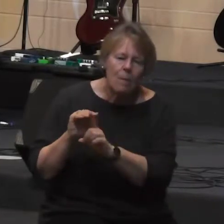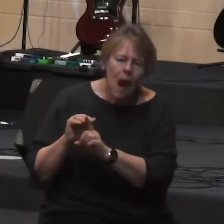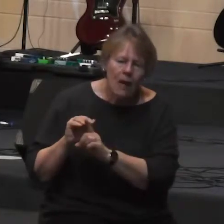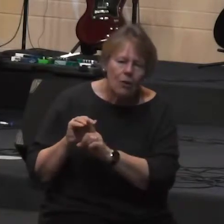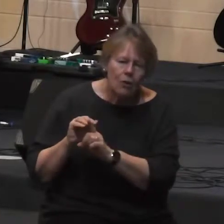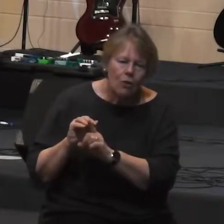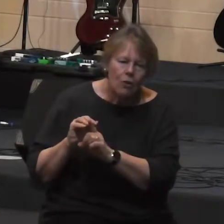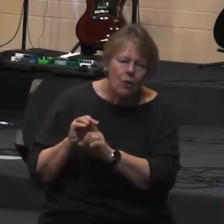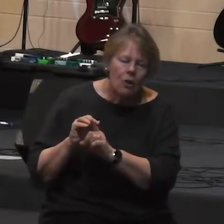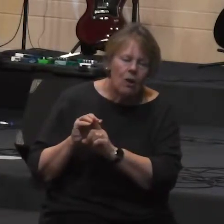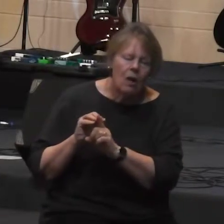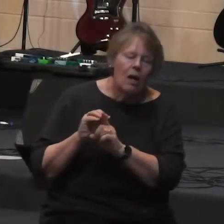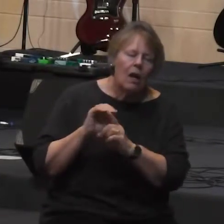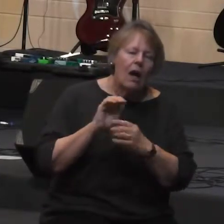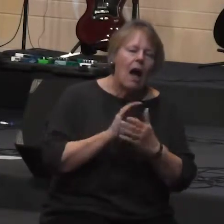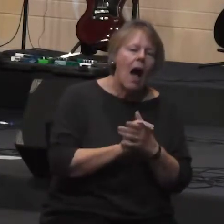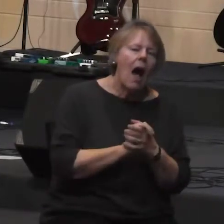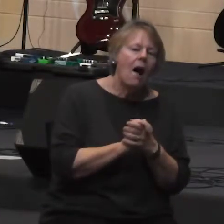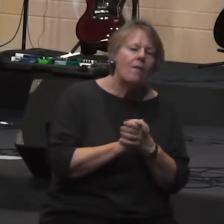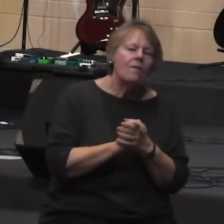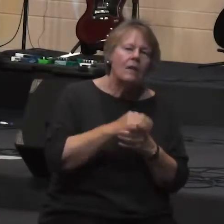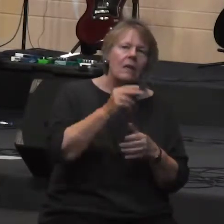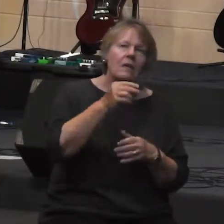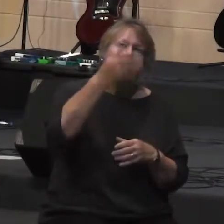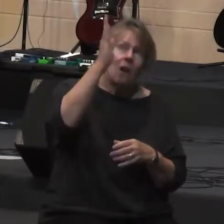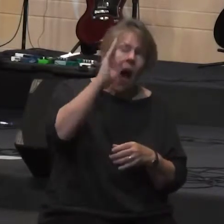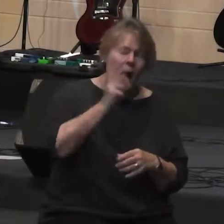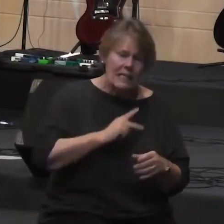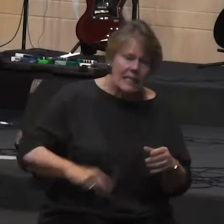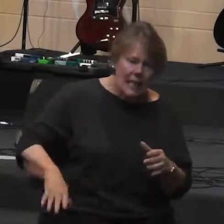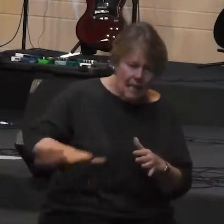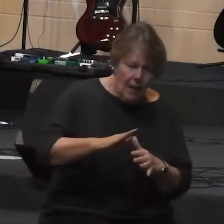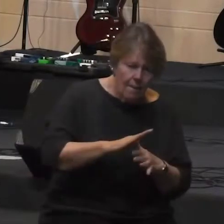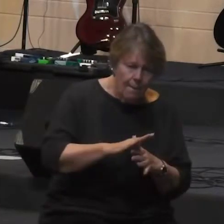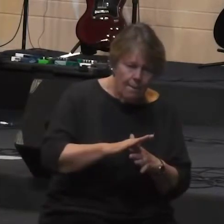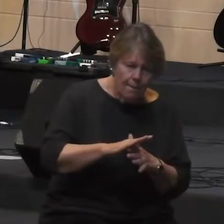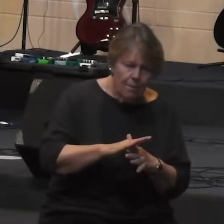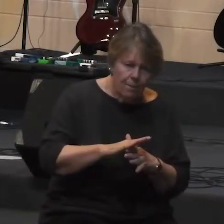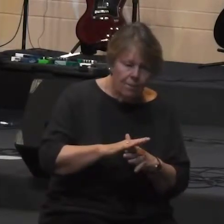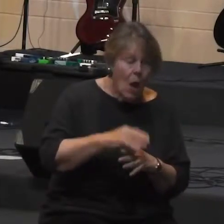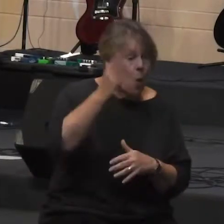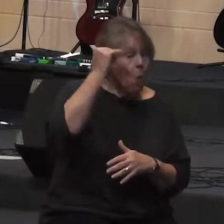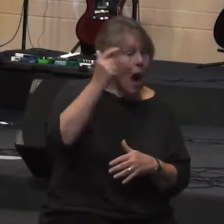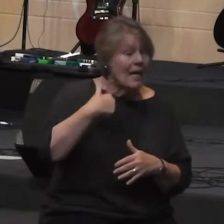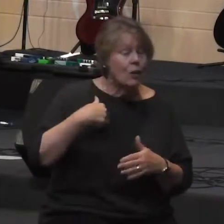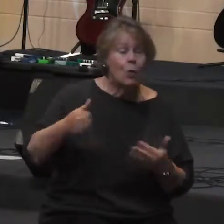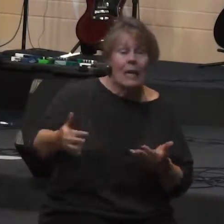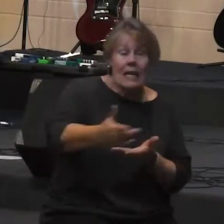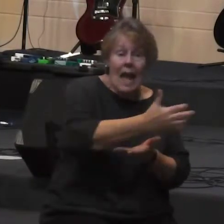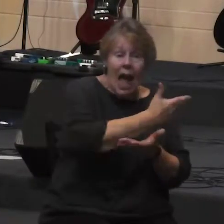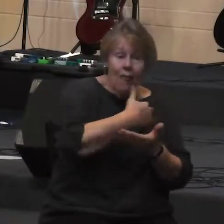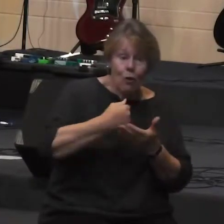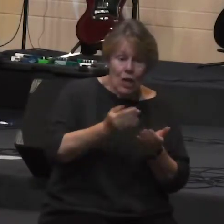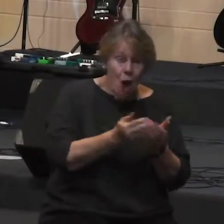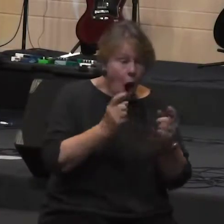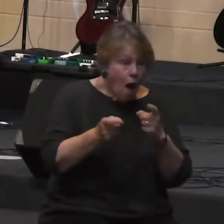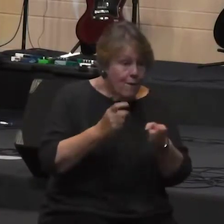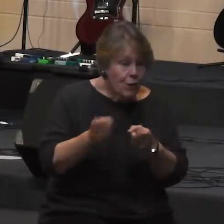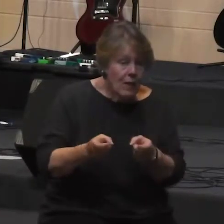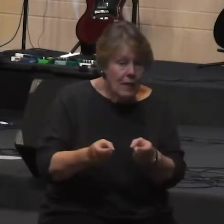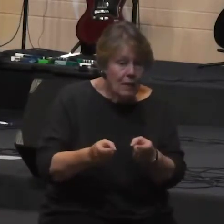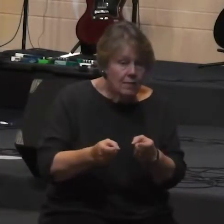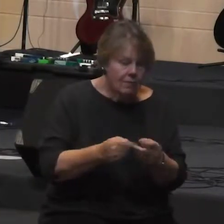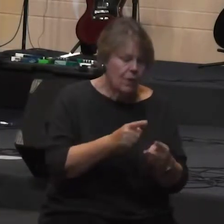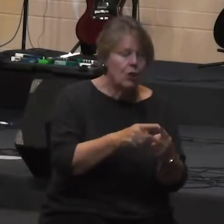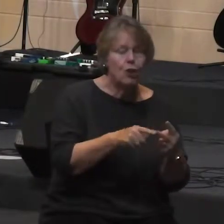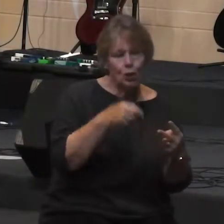kingdom here's why we take an offering I see two big reasons reason number one we as a church have a number